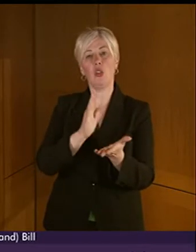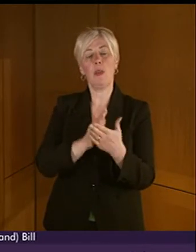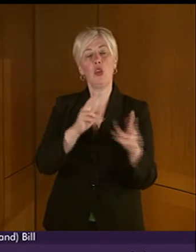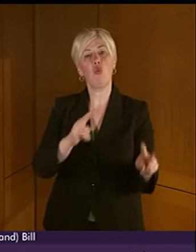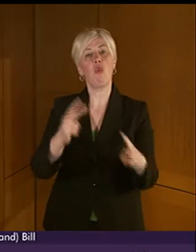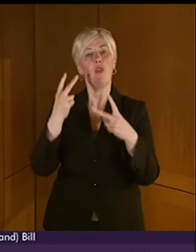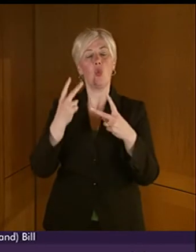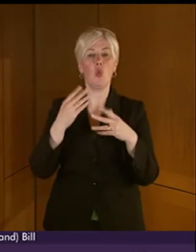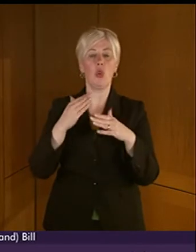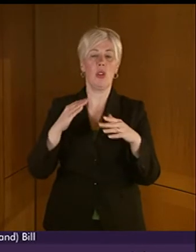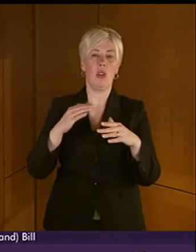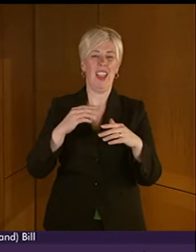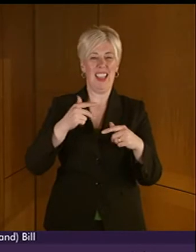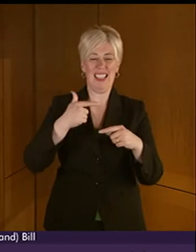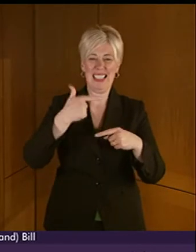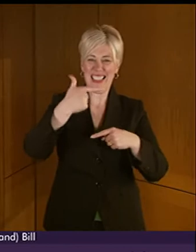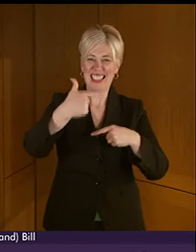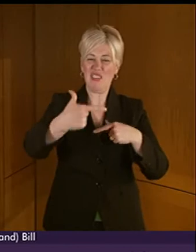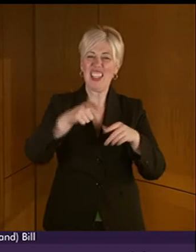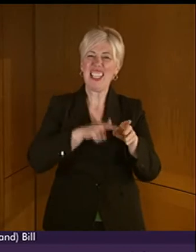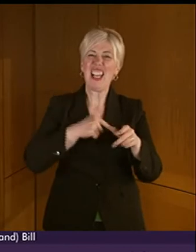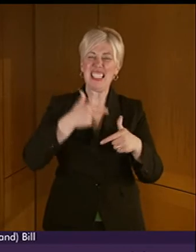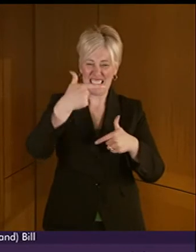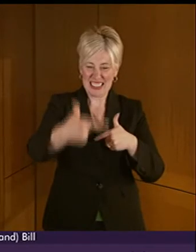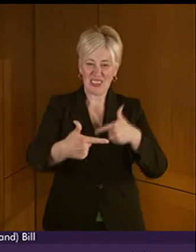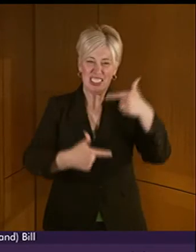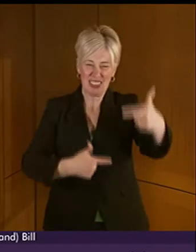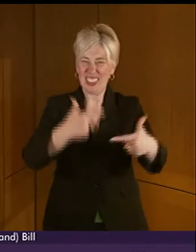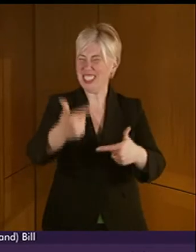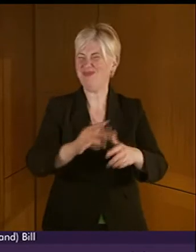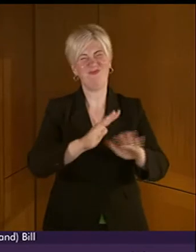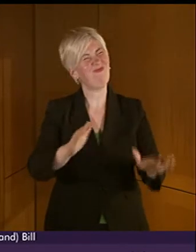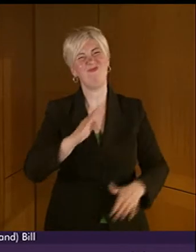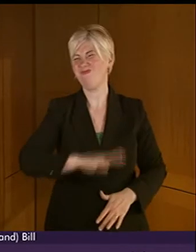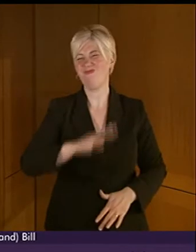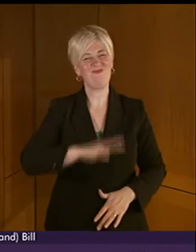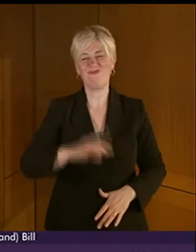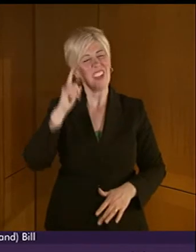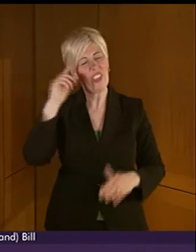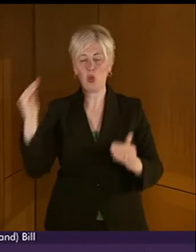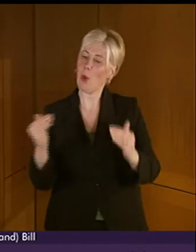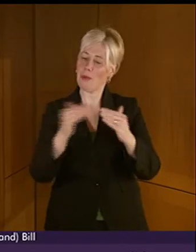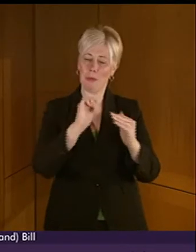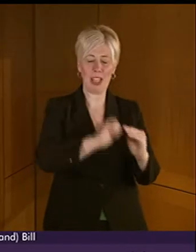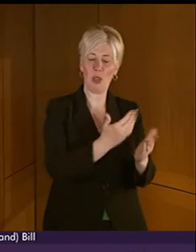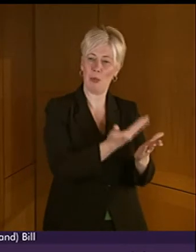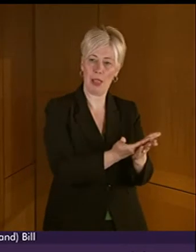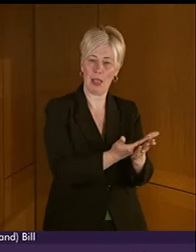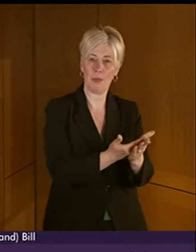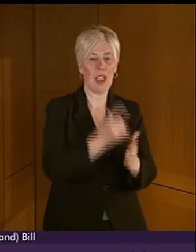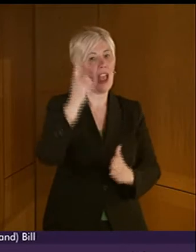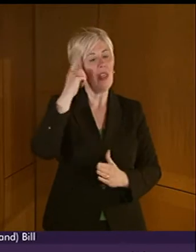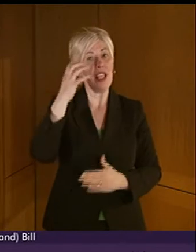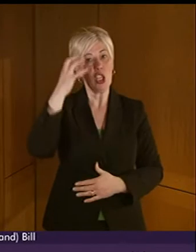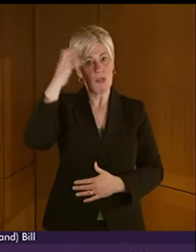Plan on a seven-year review cycle. This is unsatisfactory and not in the spirit of the Bill. It is important that each Government